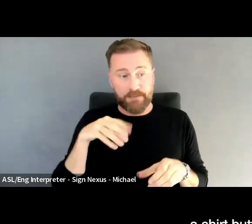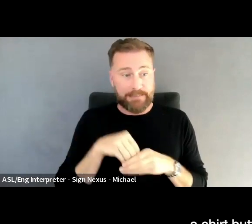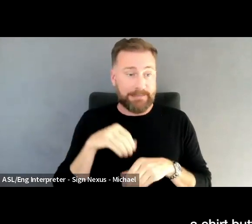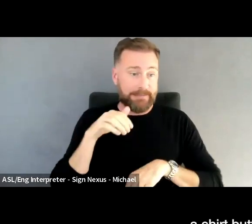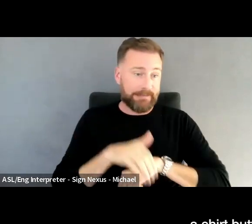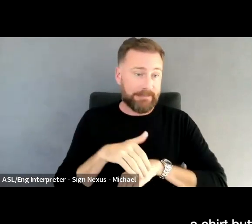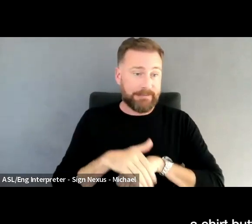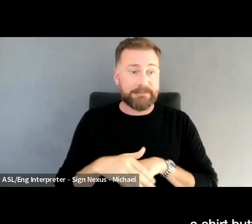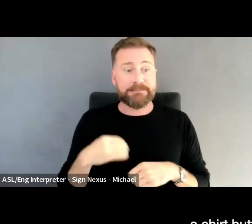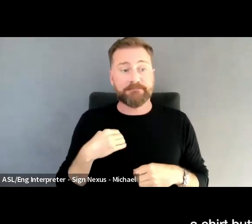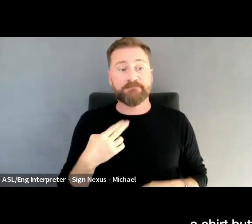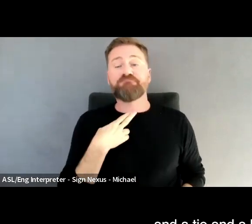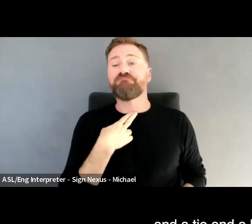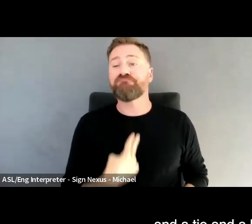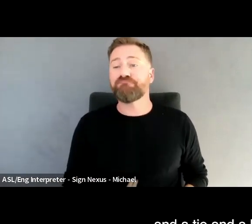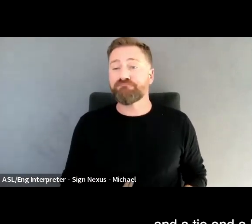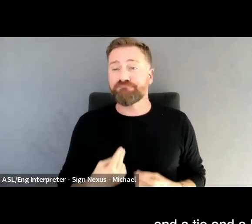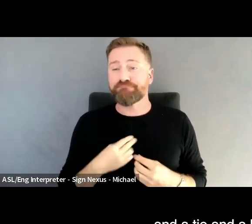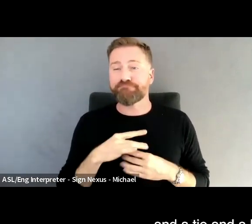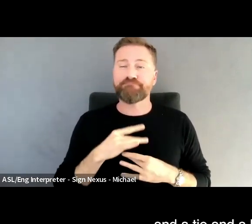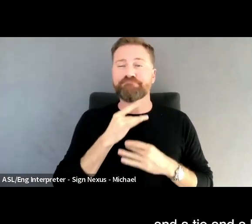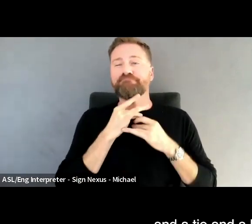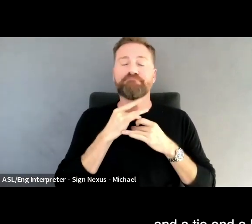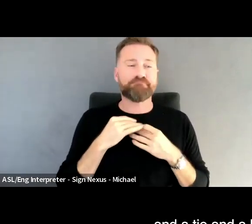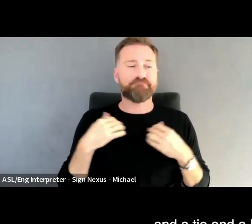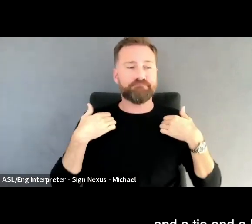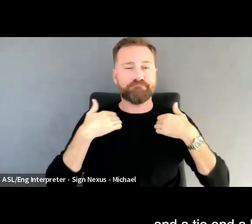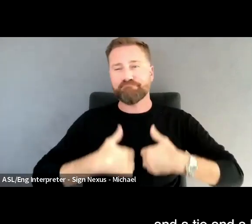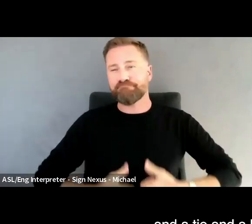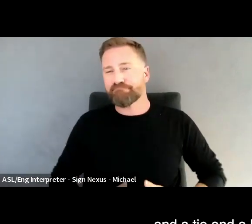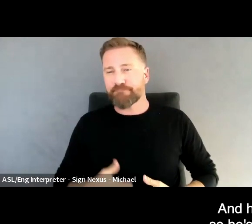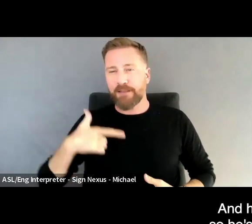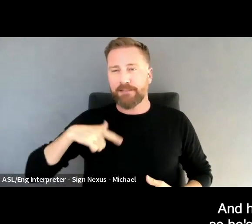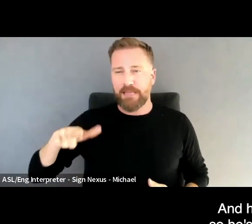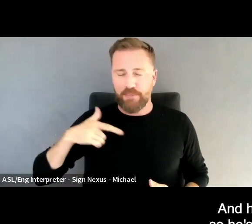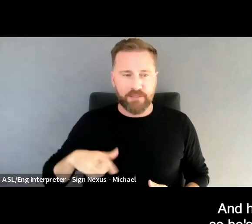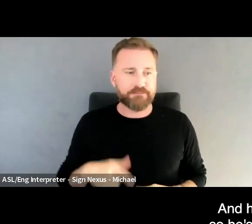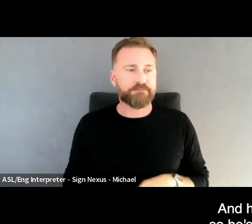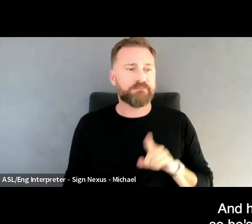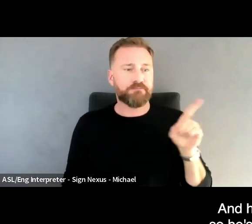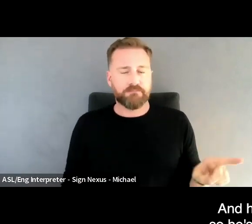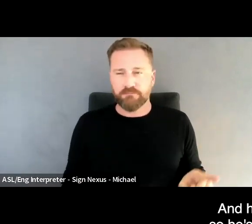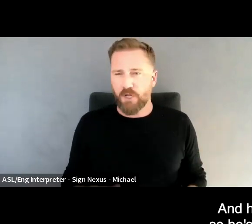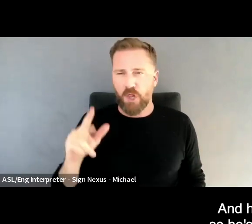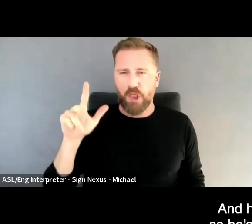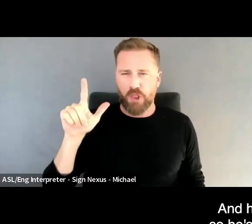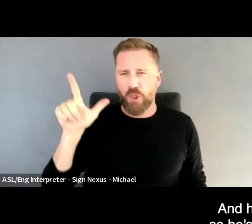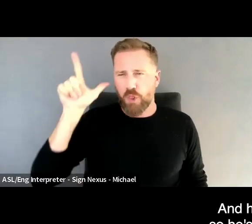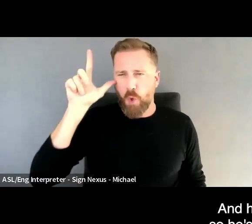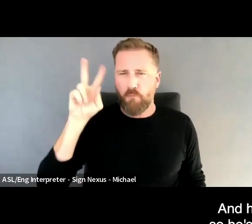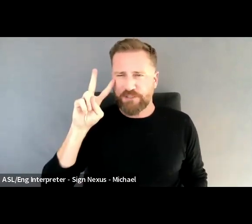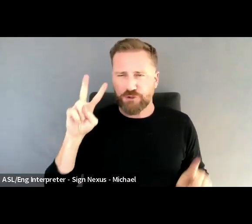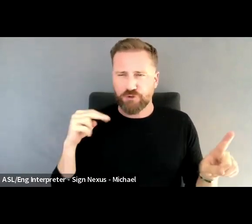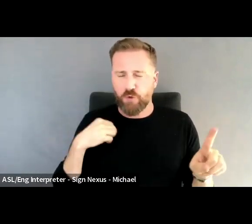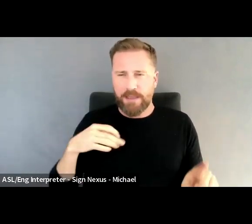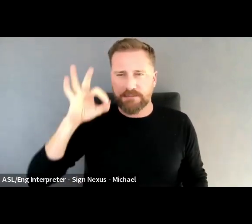shirt buttoned up to the top and a tie and a long black leather jacket. And his low vision, so he's got a monocle,